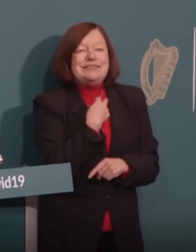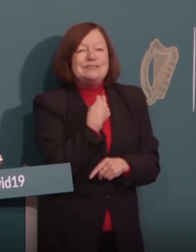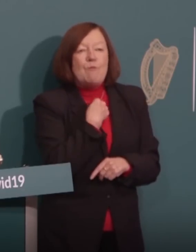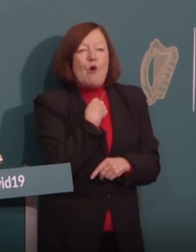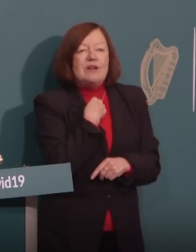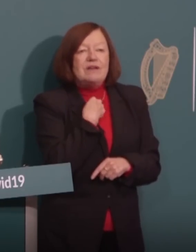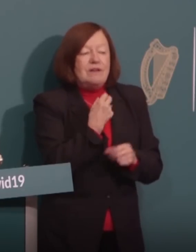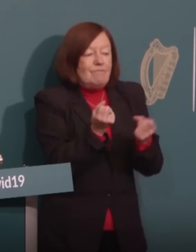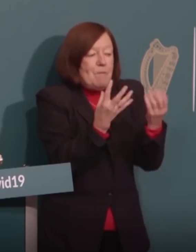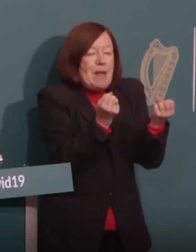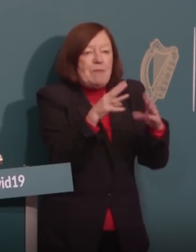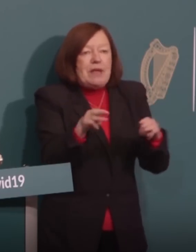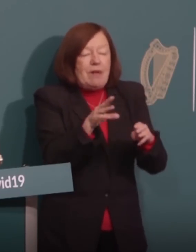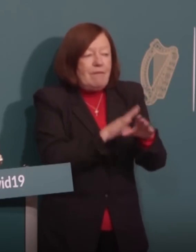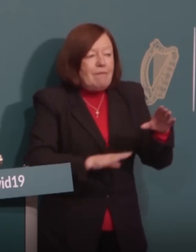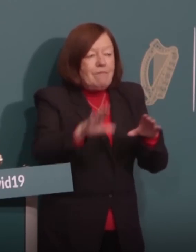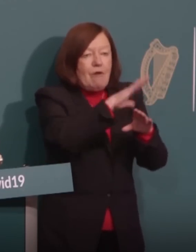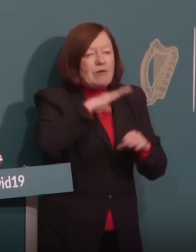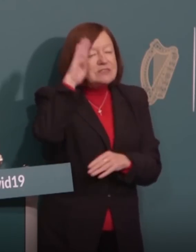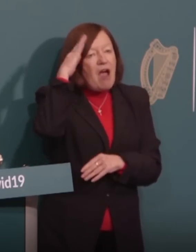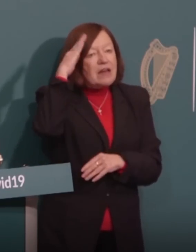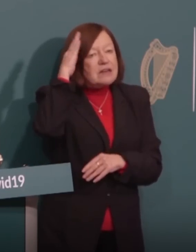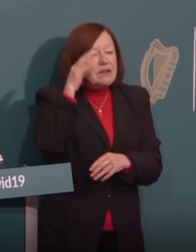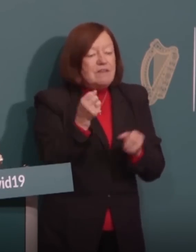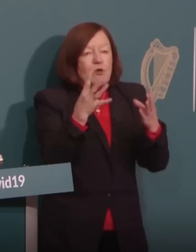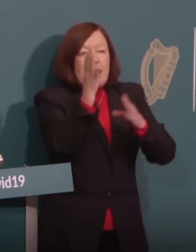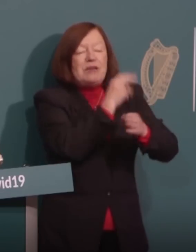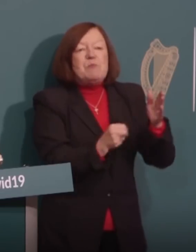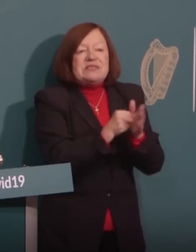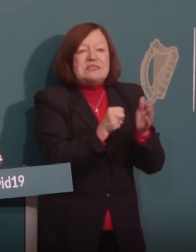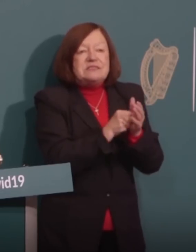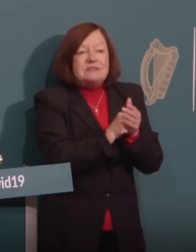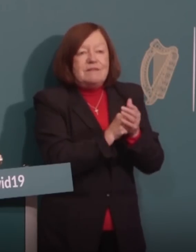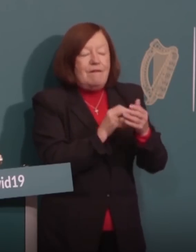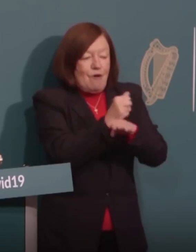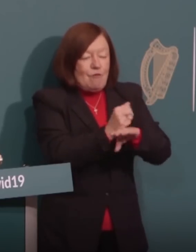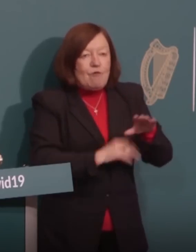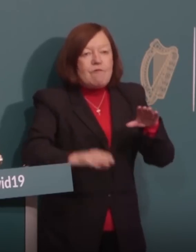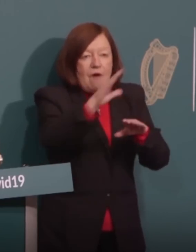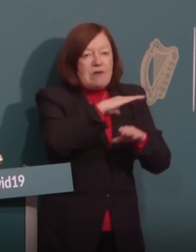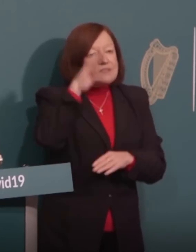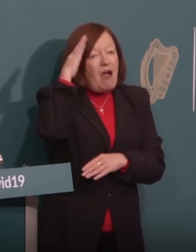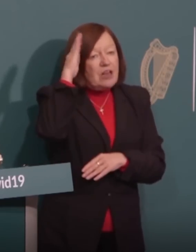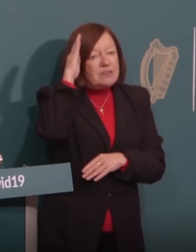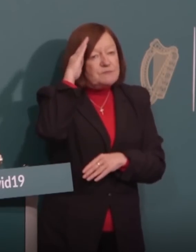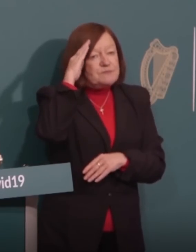for many people right across Ireland, for many businesses right across Ireland.